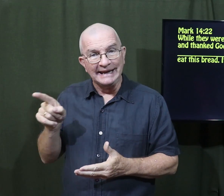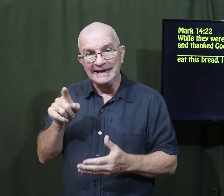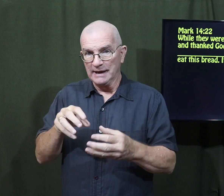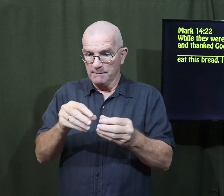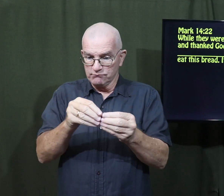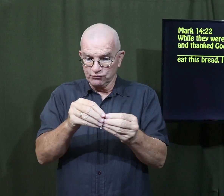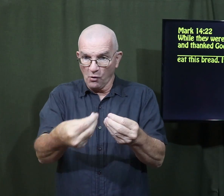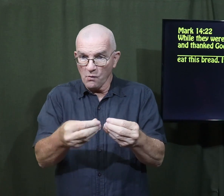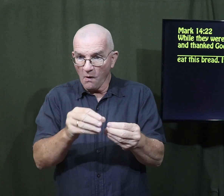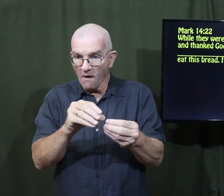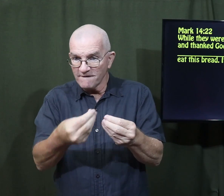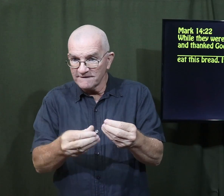thanked God for it.